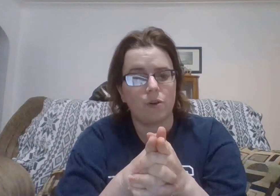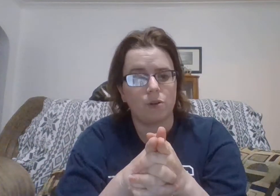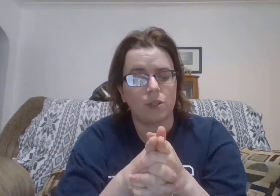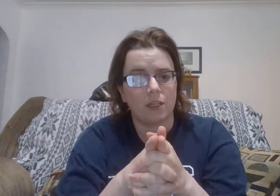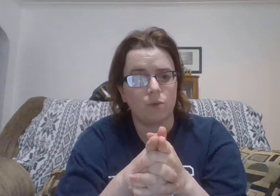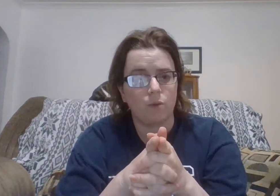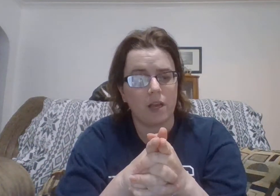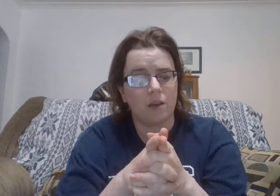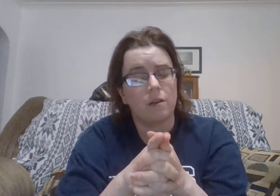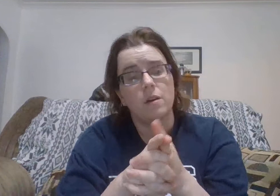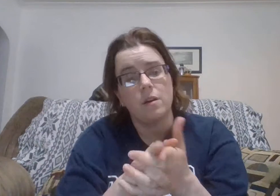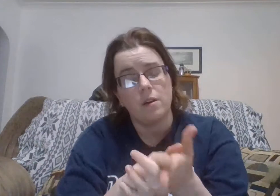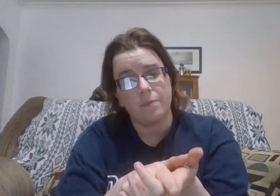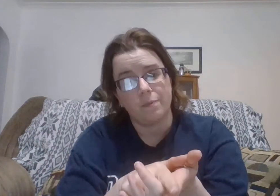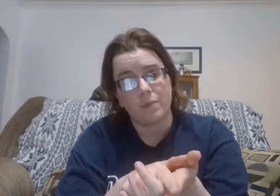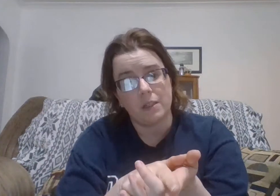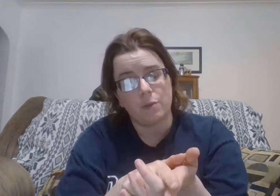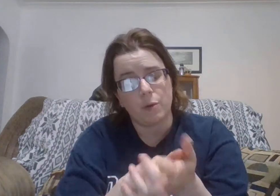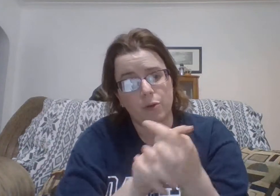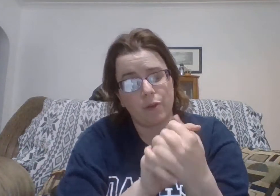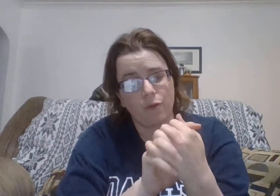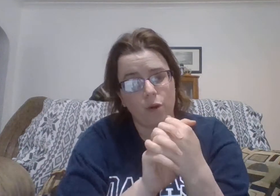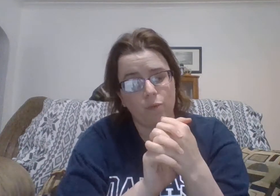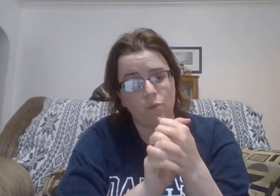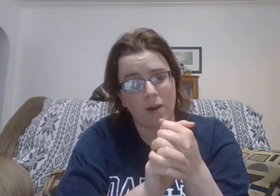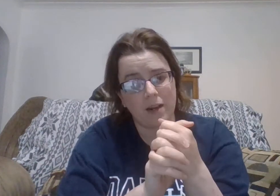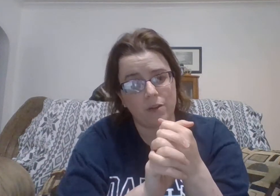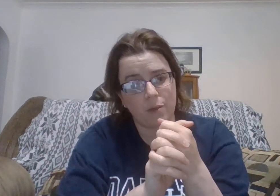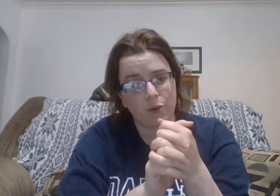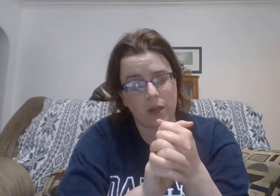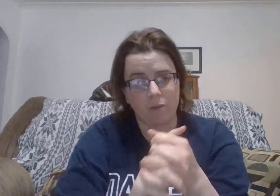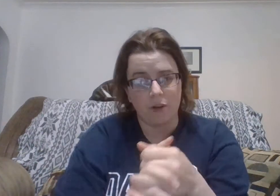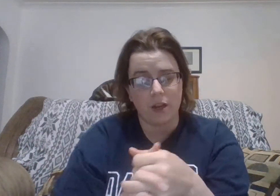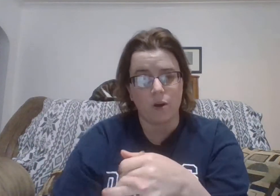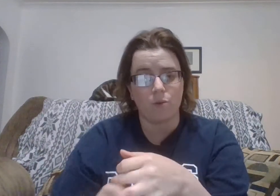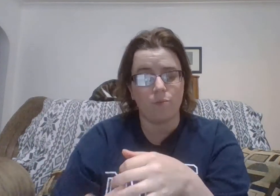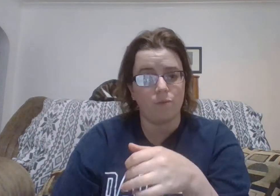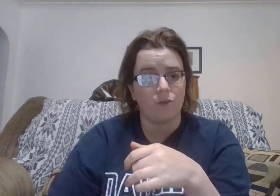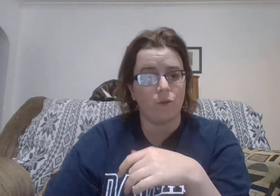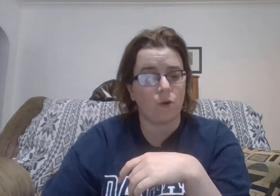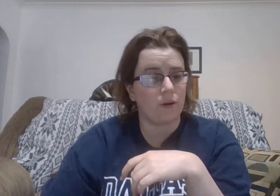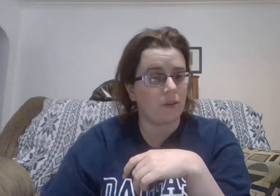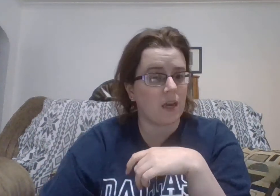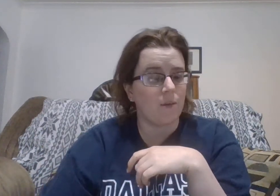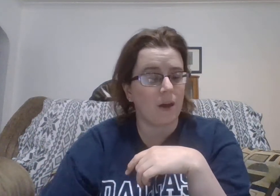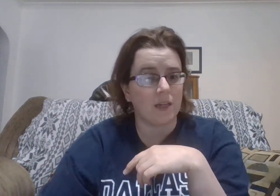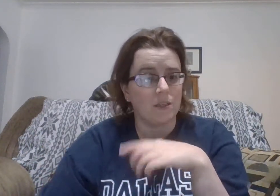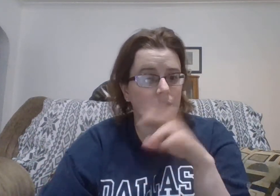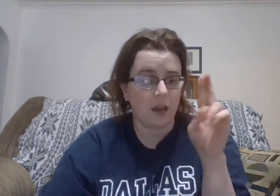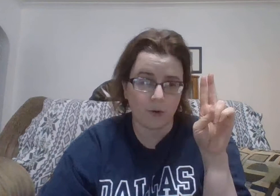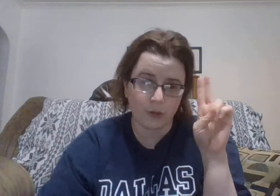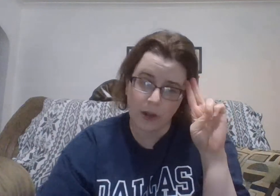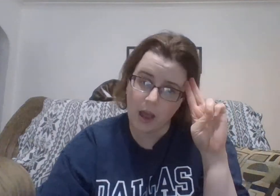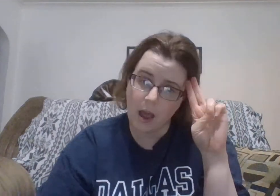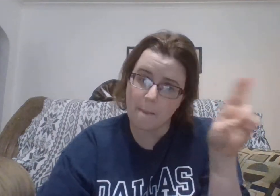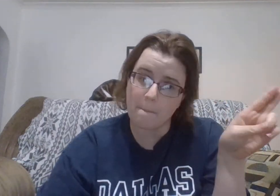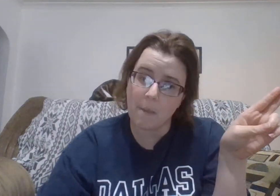folks next week september 24th when i do that pregame video before the game against arizona bye